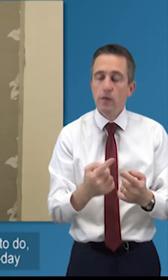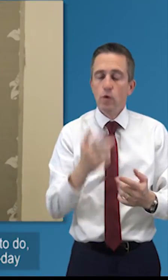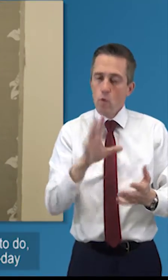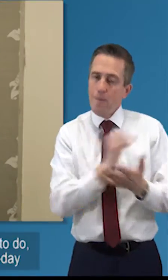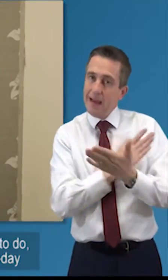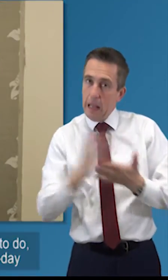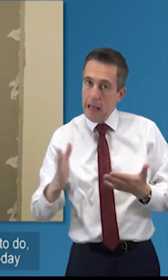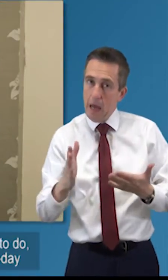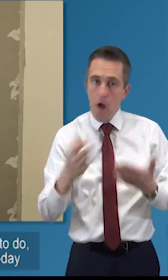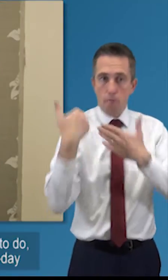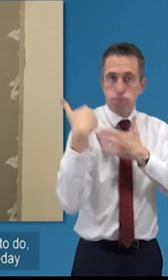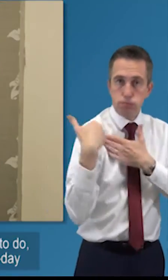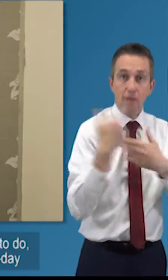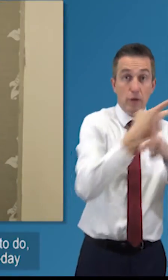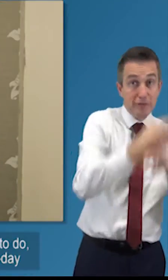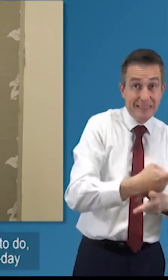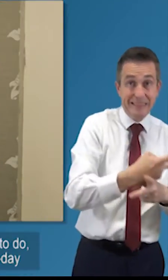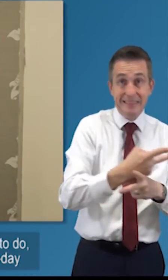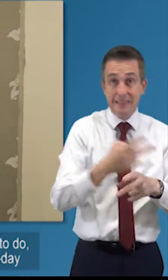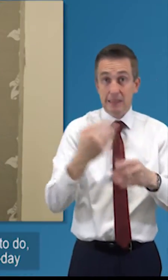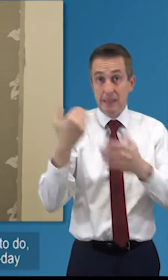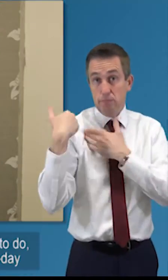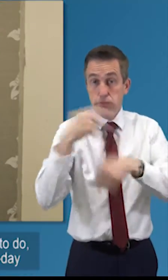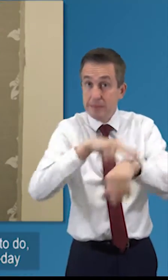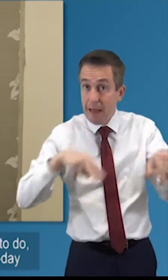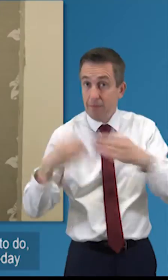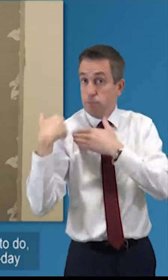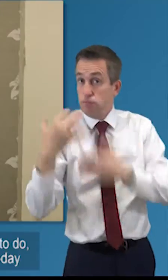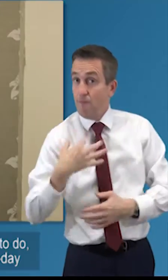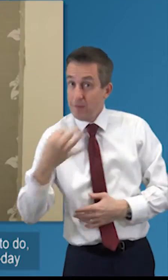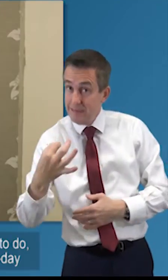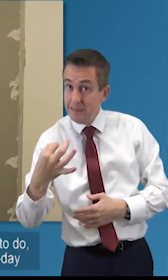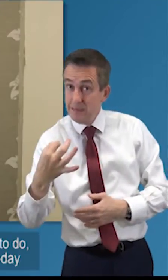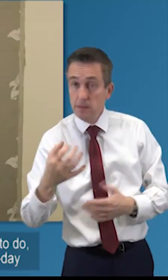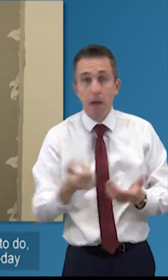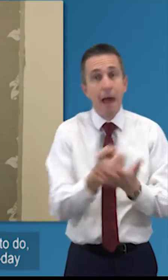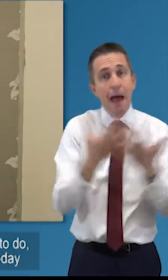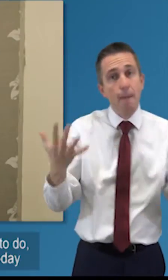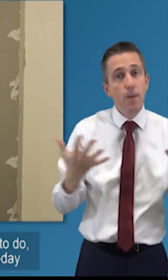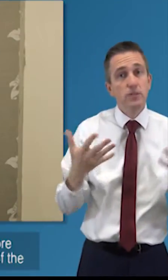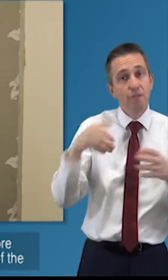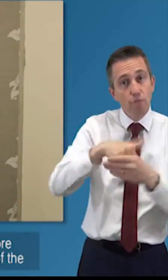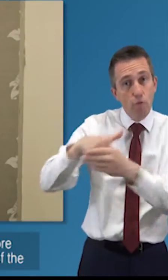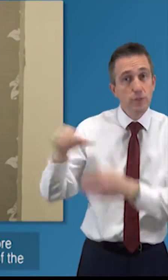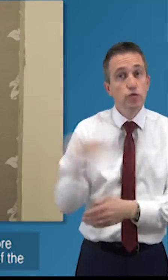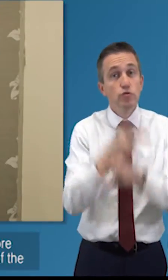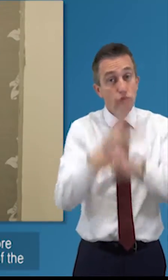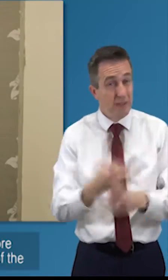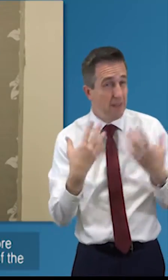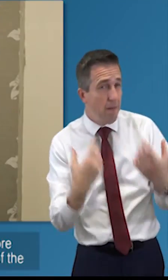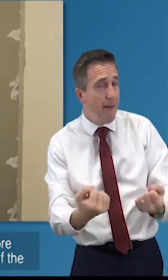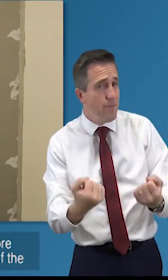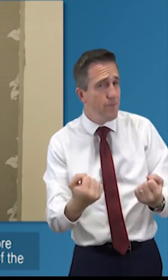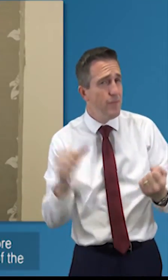better for volunteers to do and for staff to do how far do you need to be involved in the day-to-day activities of the